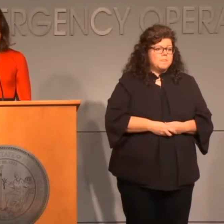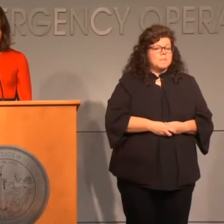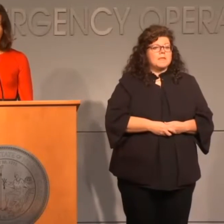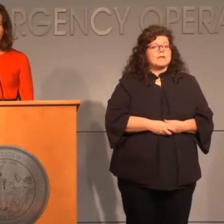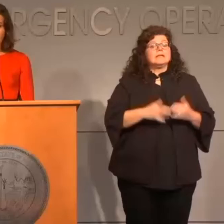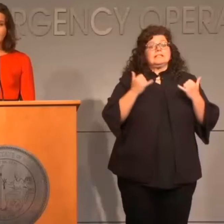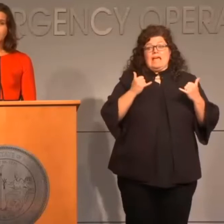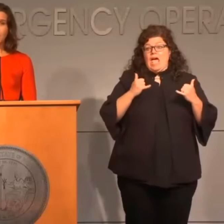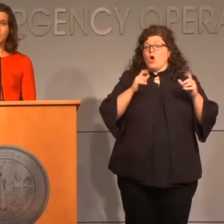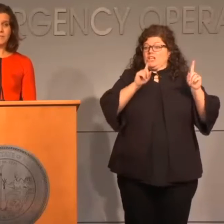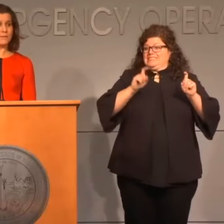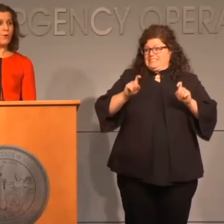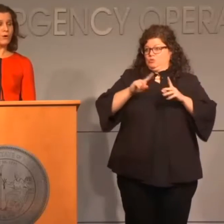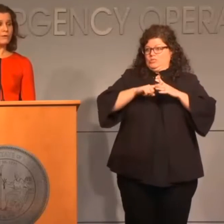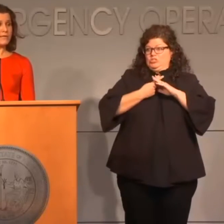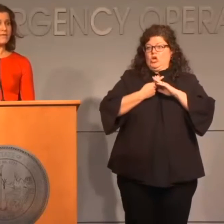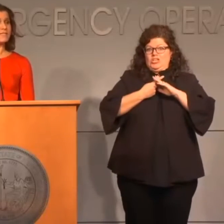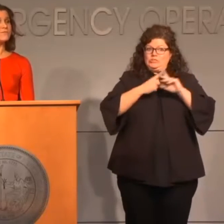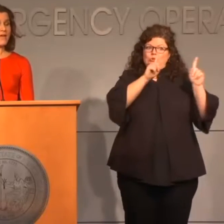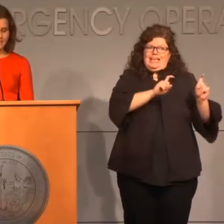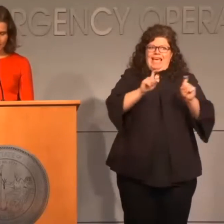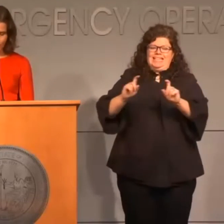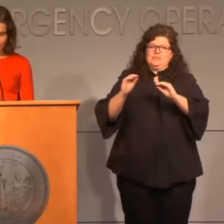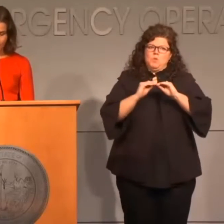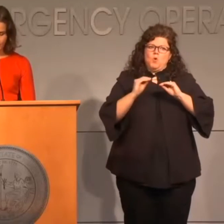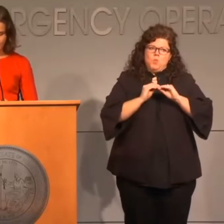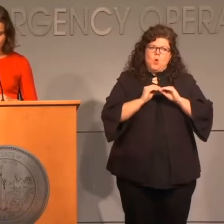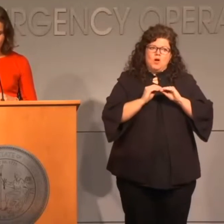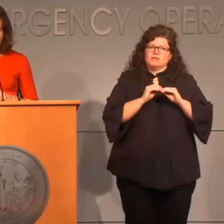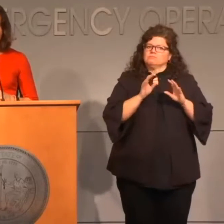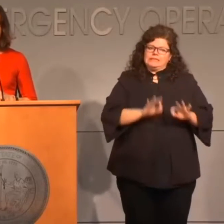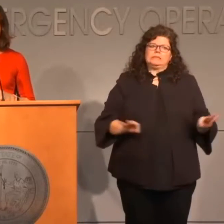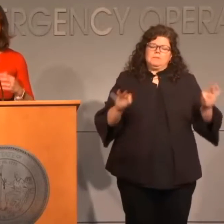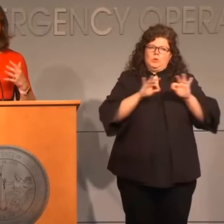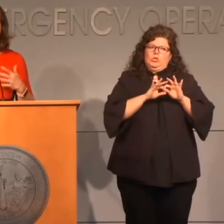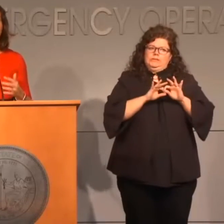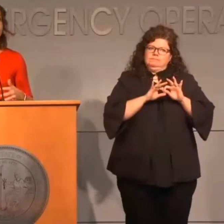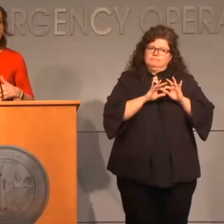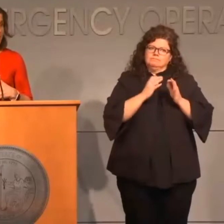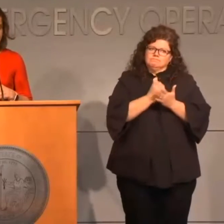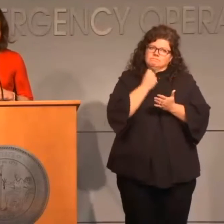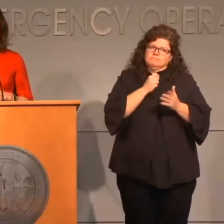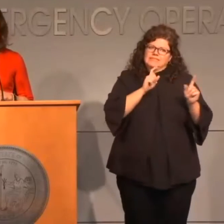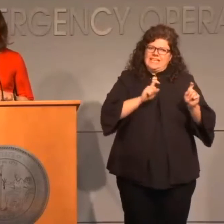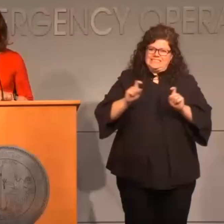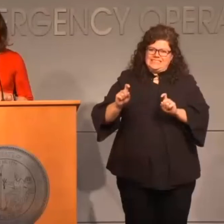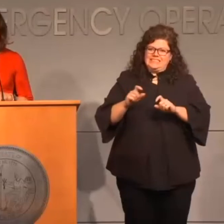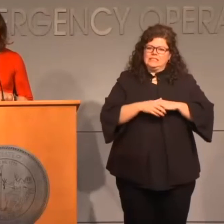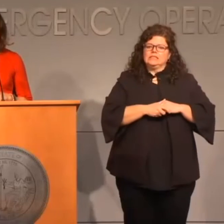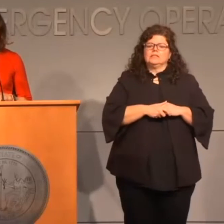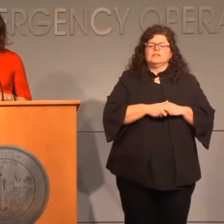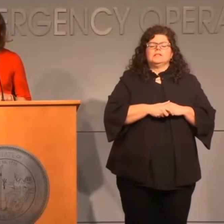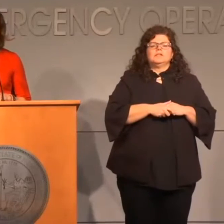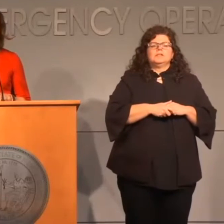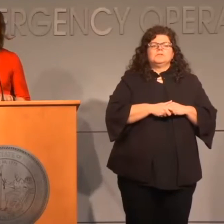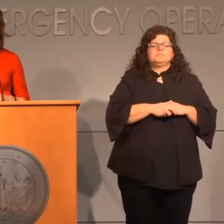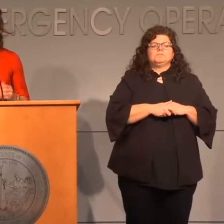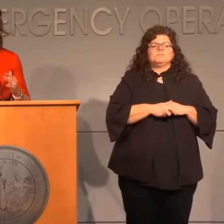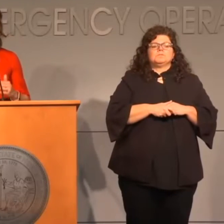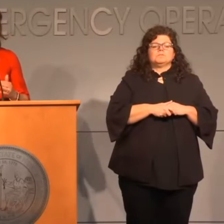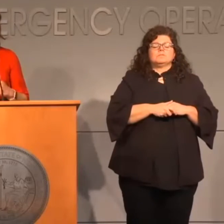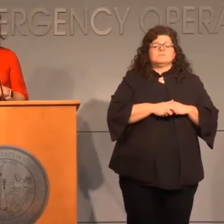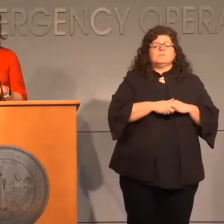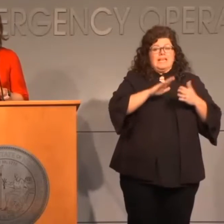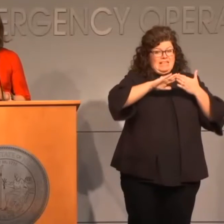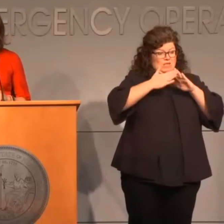Ramping up testing right now is important in this phase that we are in. But this level of intensity of especially community-based testing